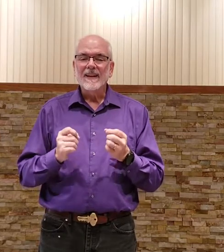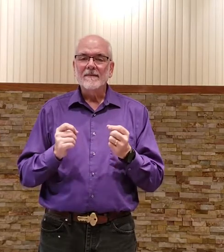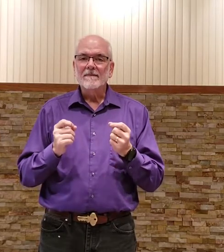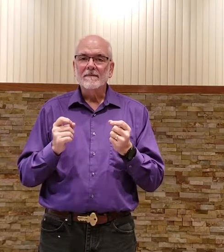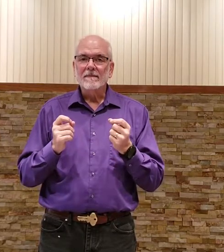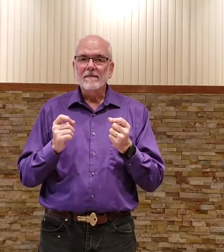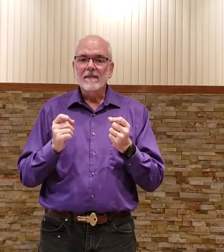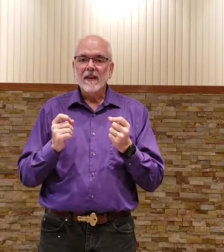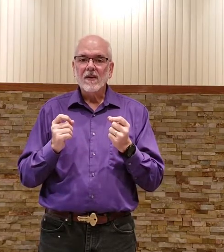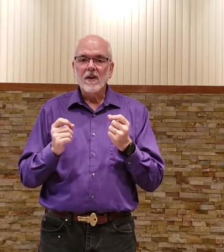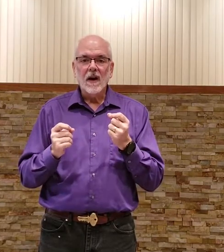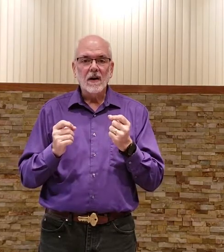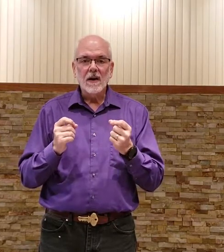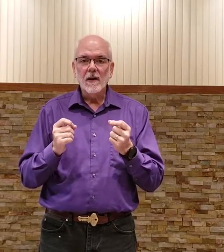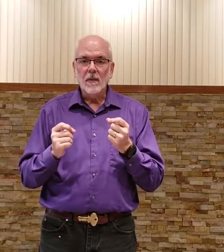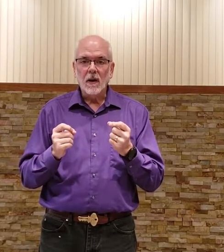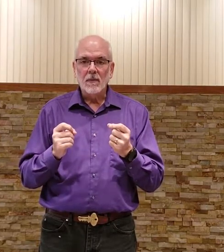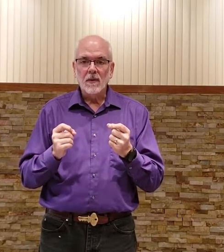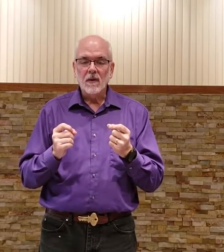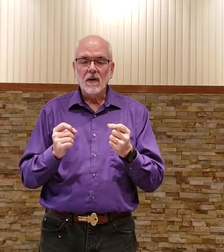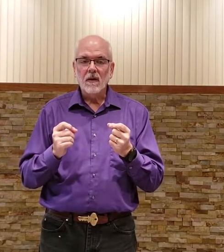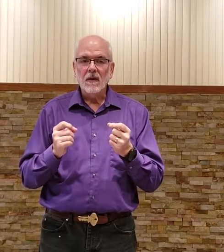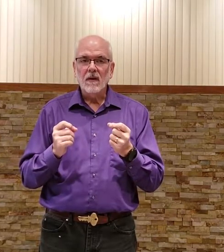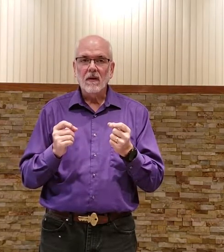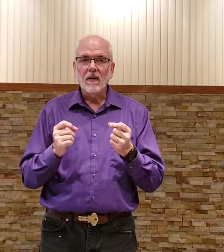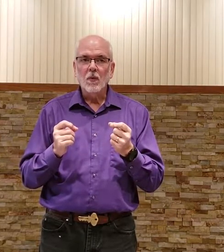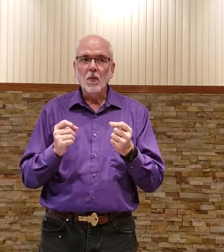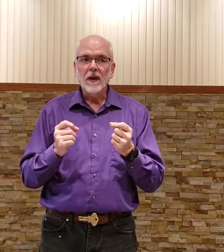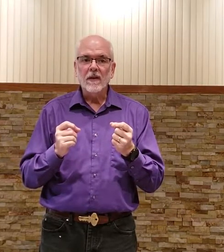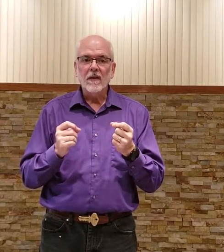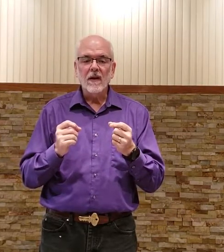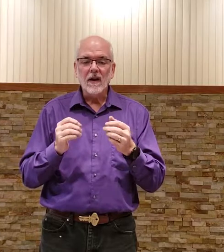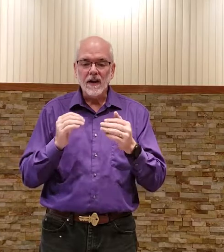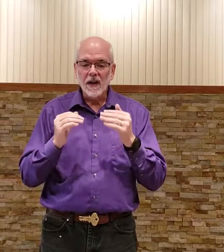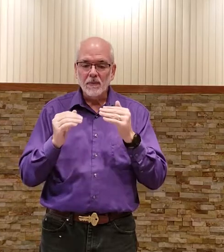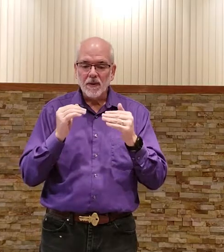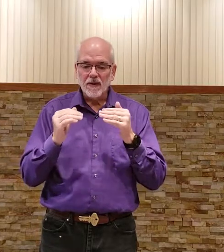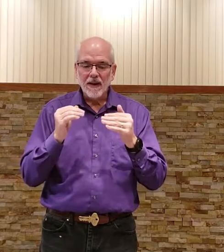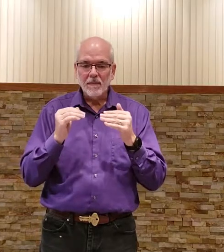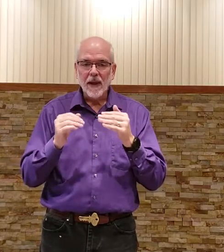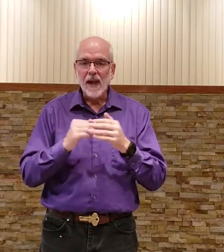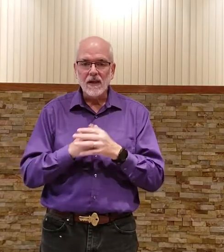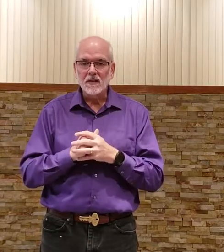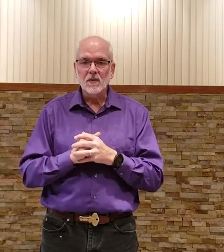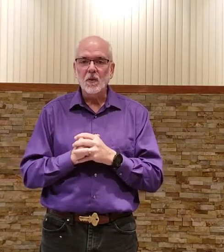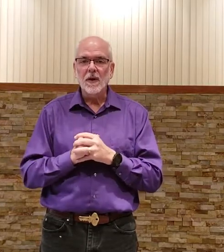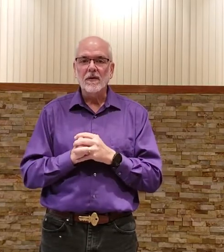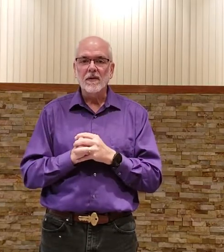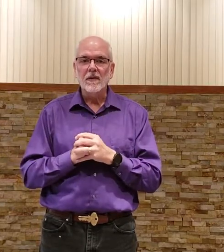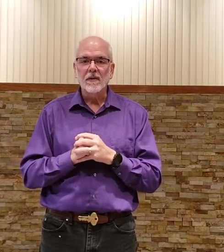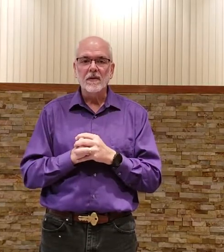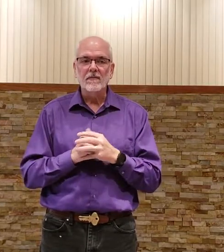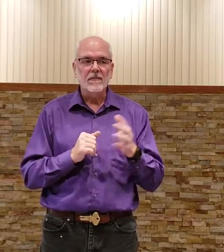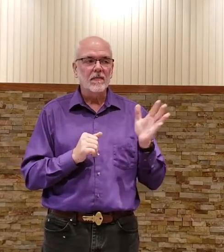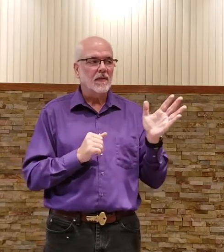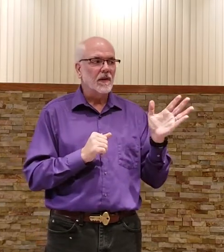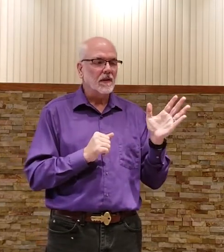one you're not going to keep up with you're not going to keep pace with the